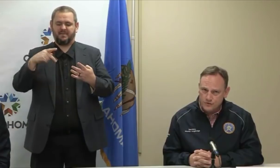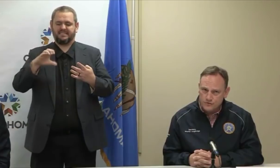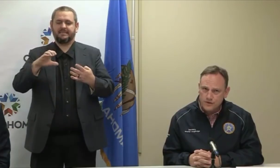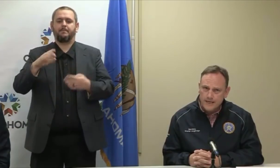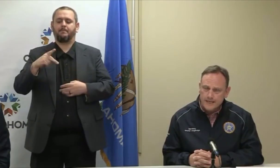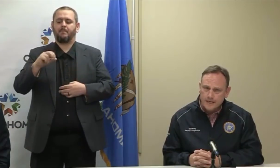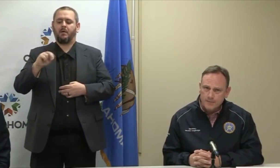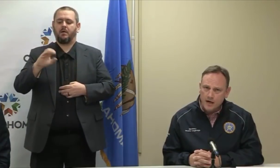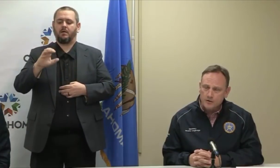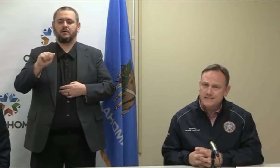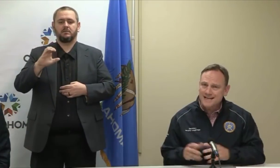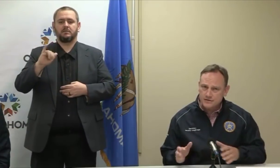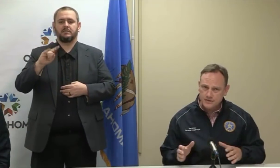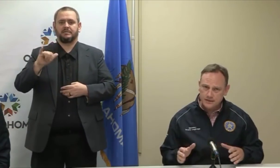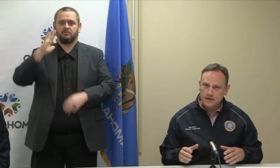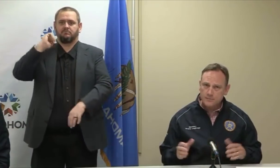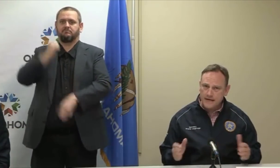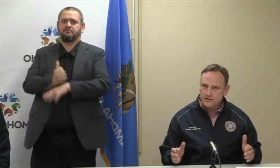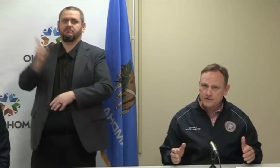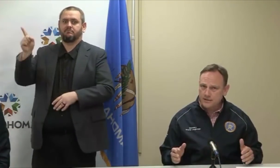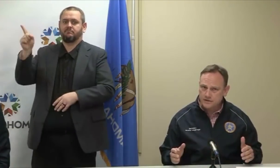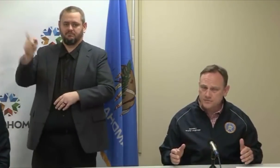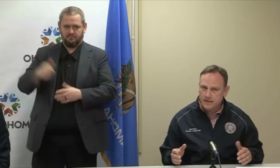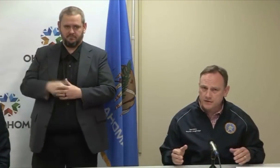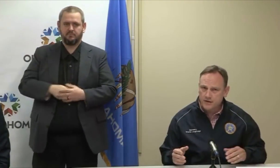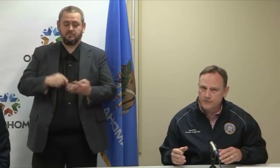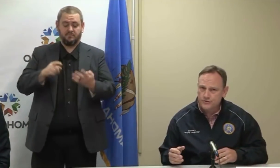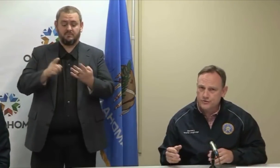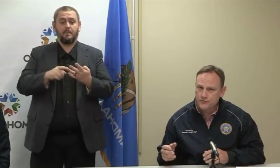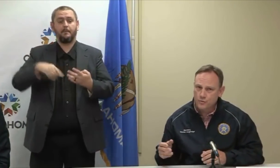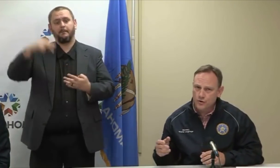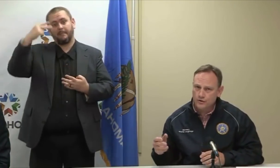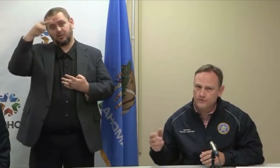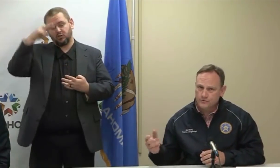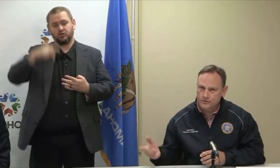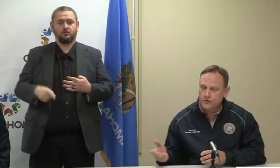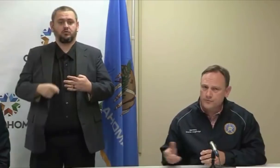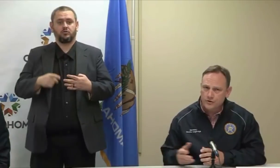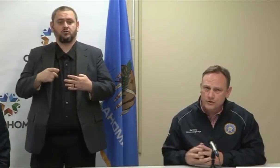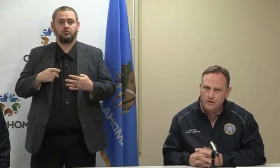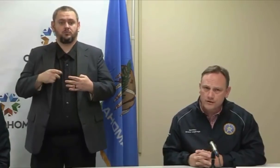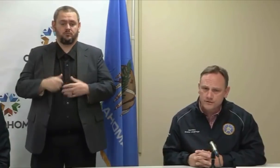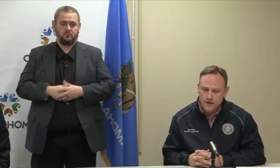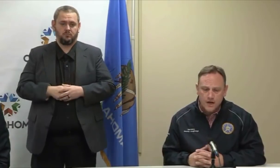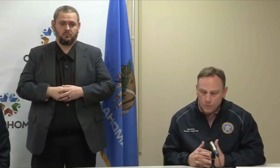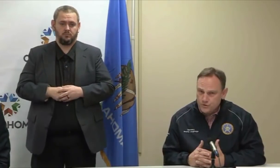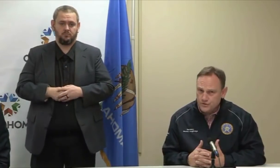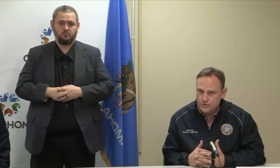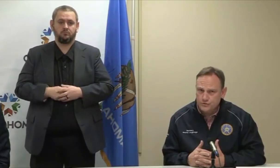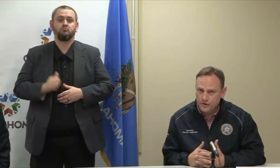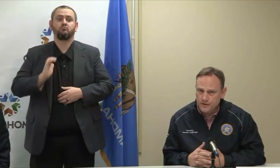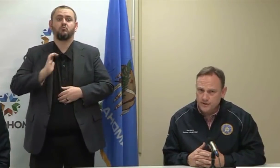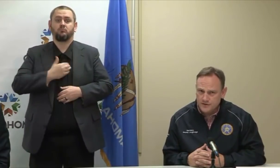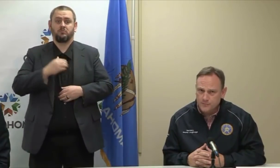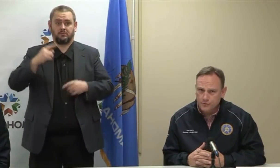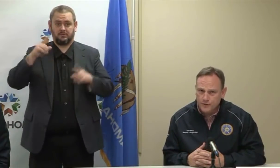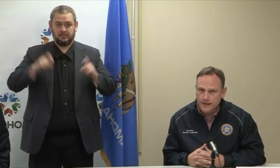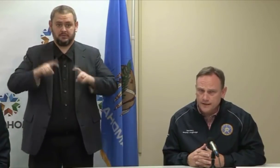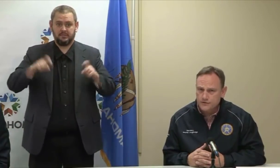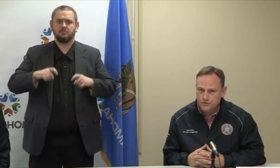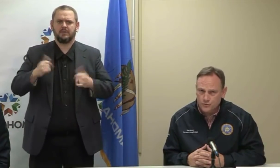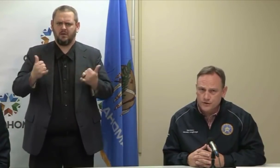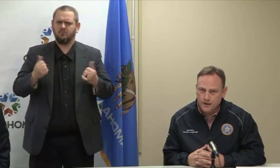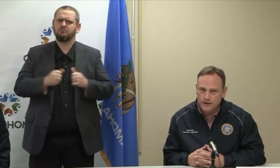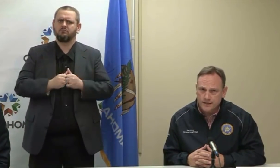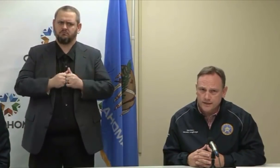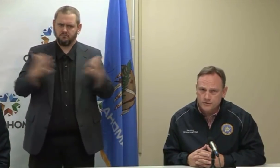purpose of those. Our testing capacity has expanded by virtue of the work of Dr. Schramm and her colleagues, which has truly been exemplary